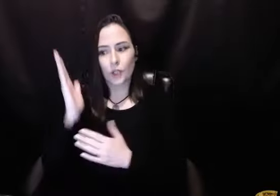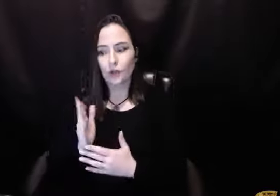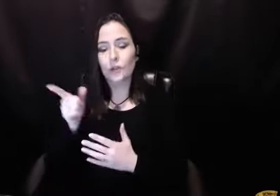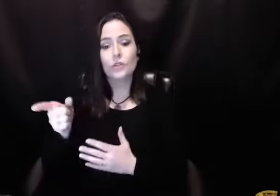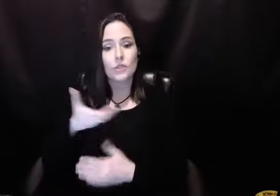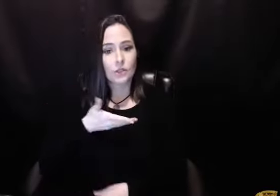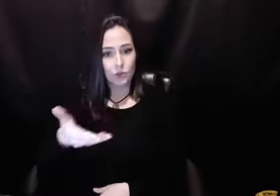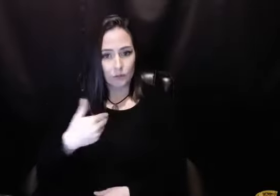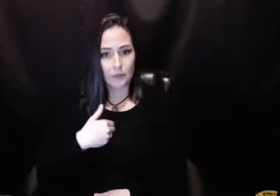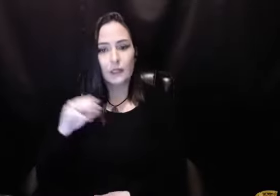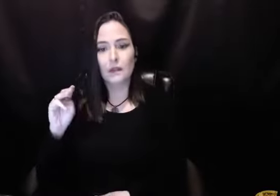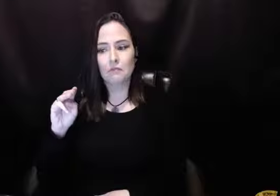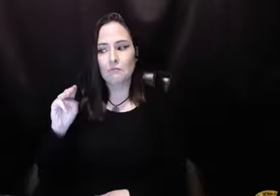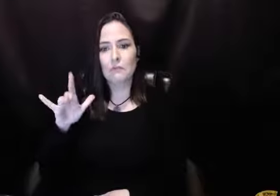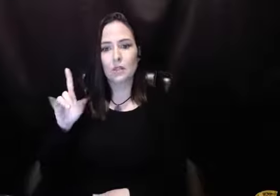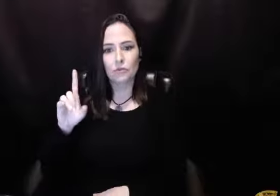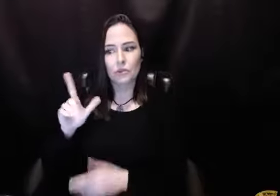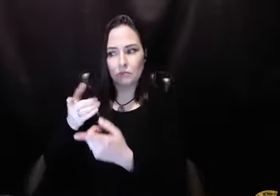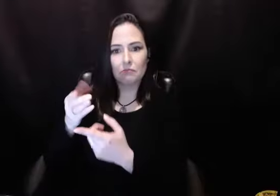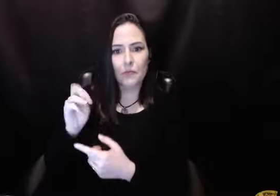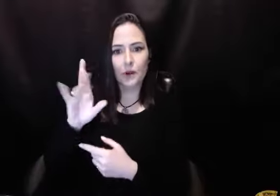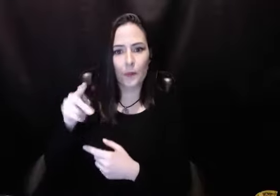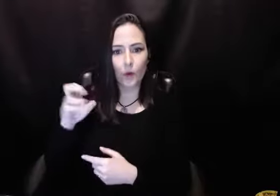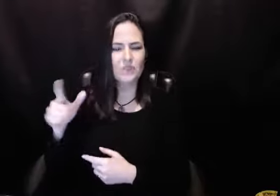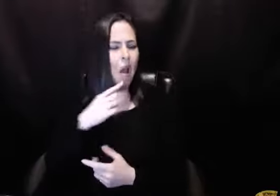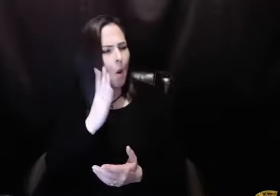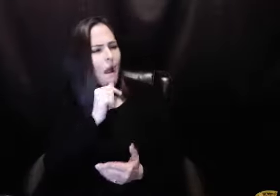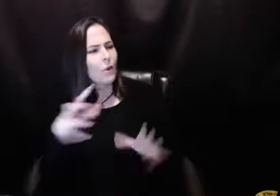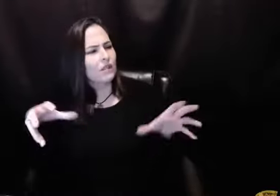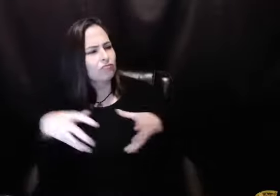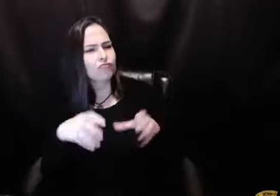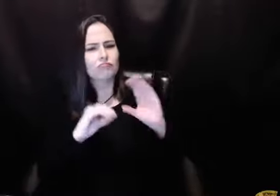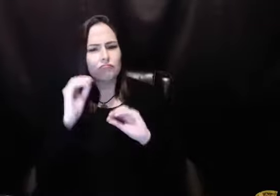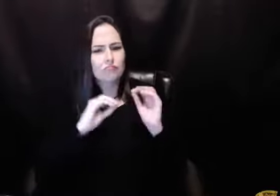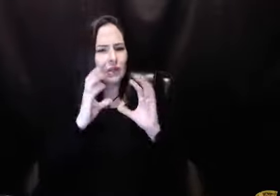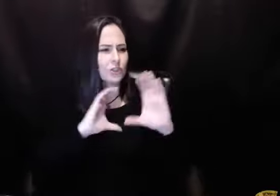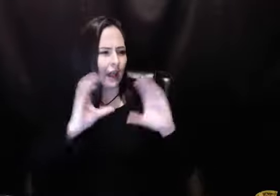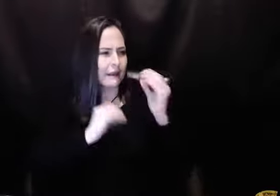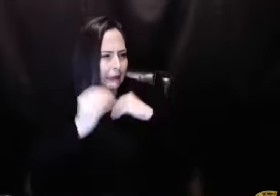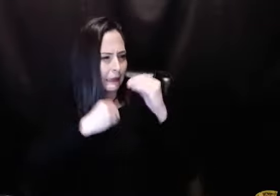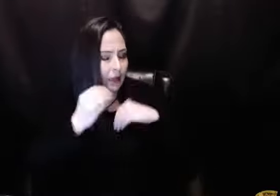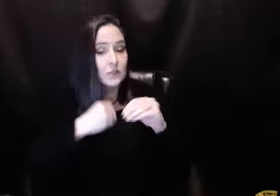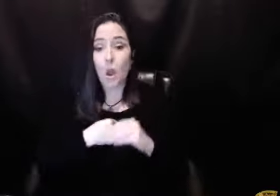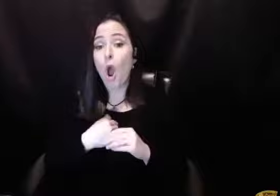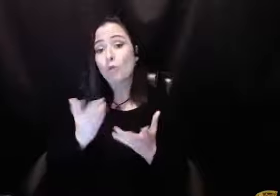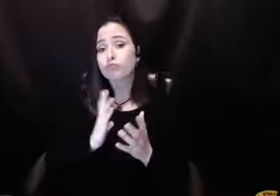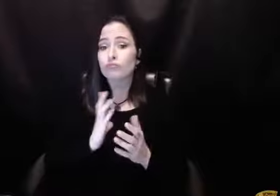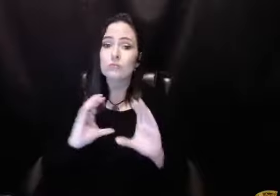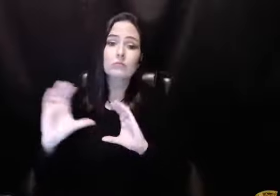Saturday night speaker. So on the Friday night, Mildred, you know, introduced me, and they said, hey, let's go out and we'll get some, you know, get something to eat.